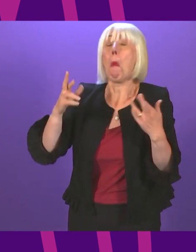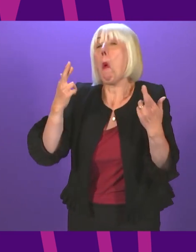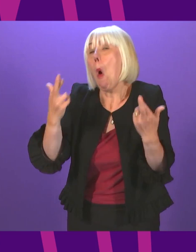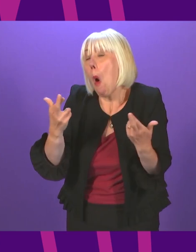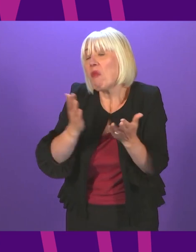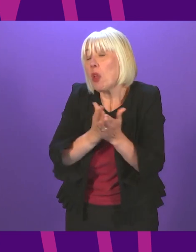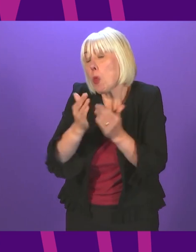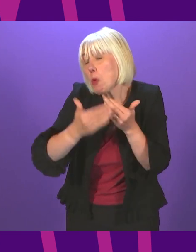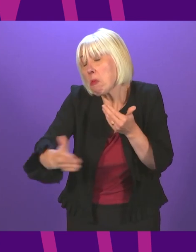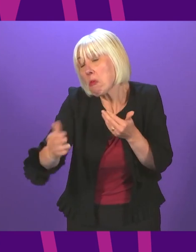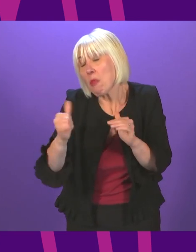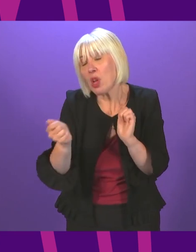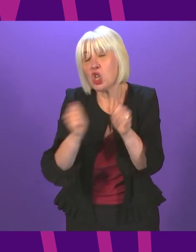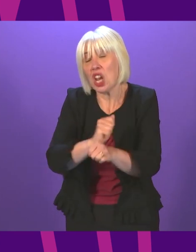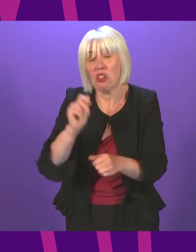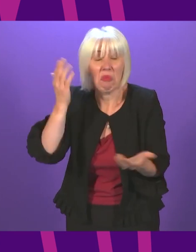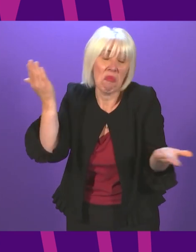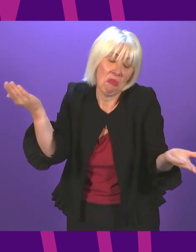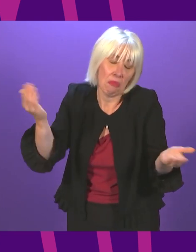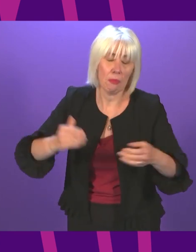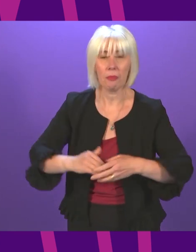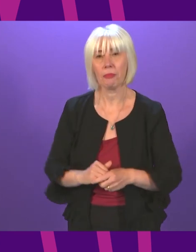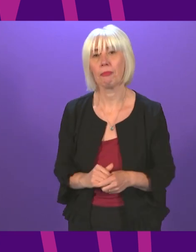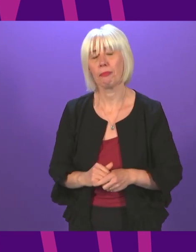over the course of this parliament. Mark Ruskell.